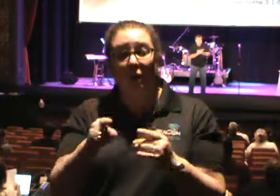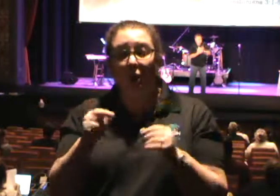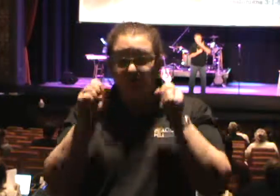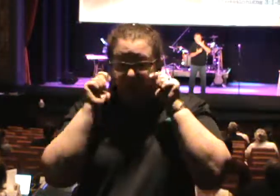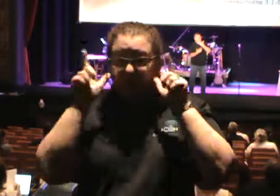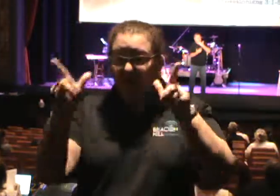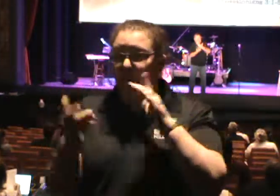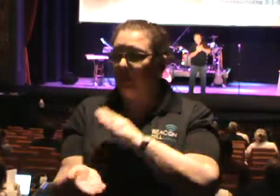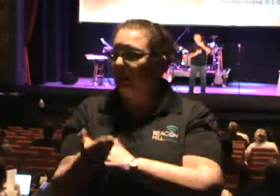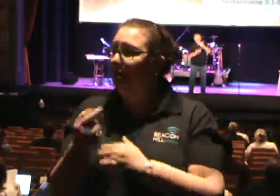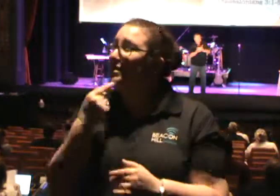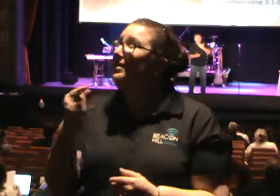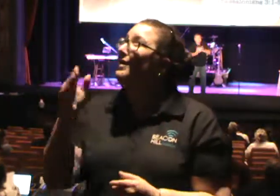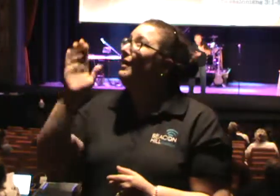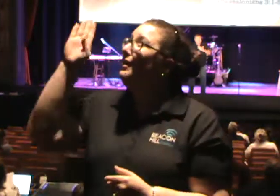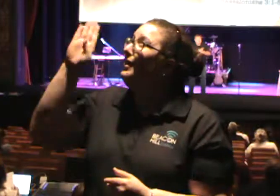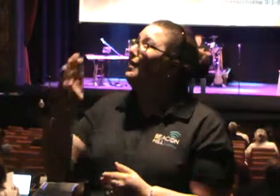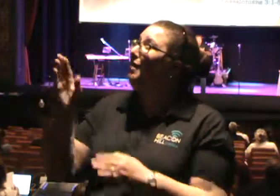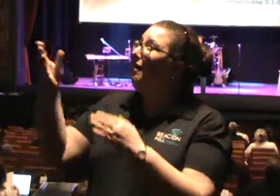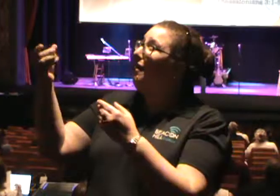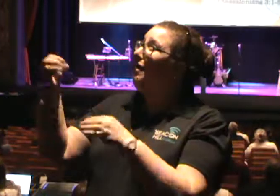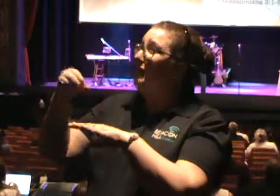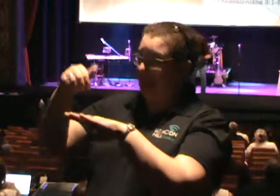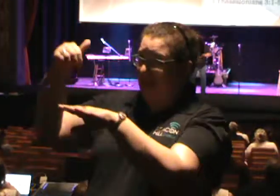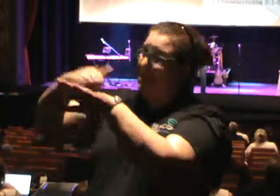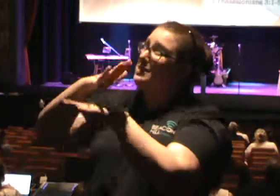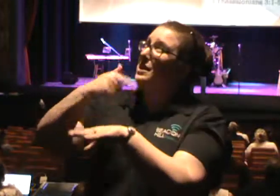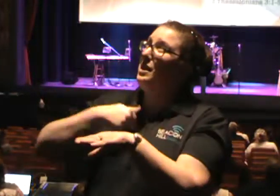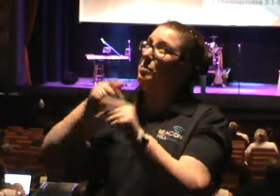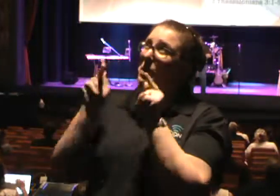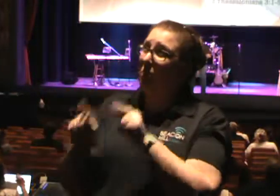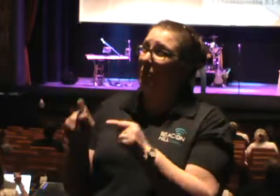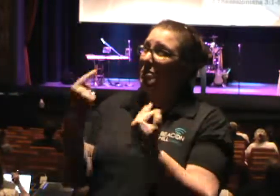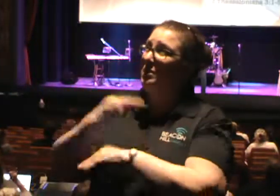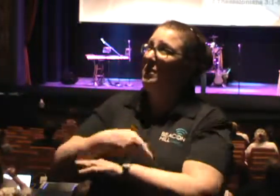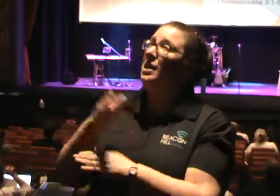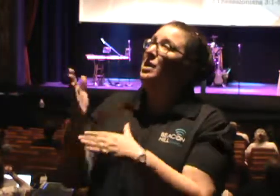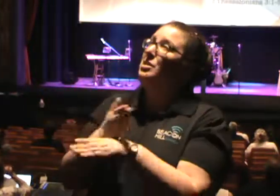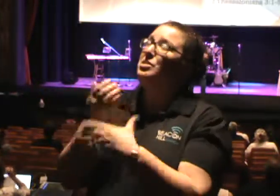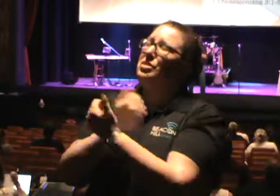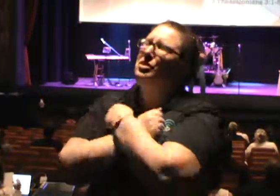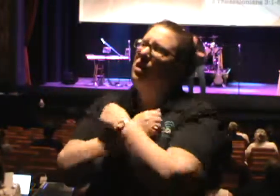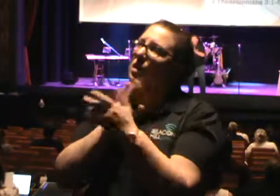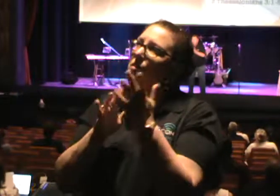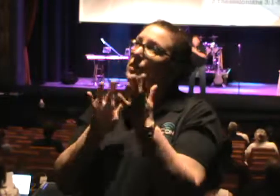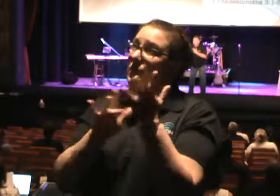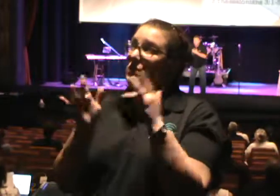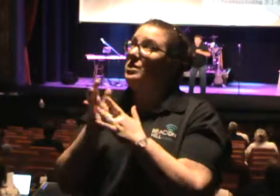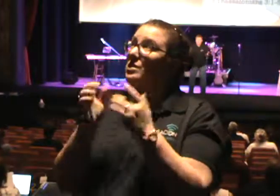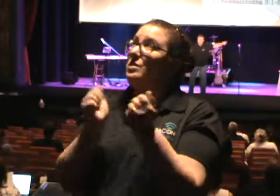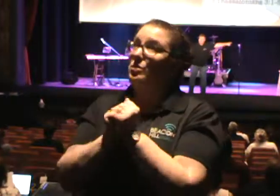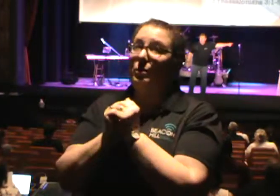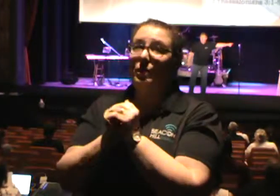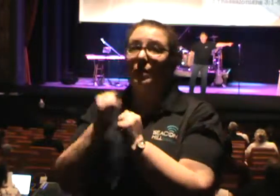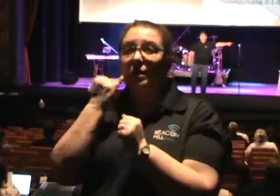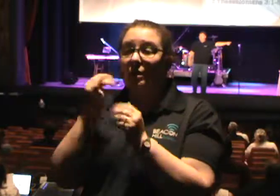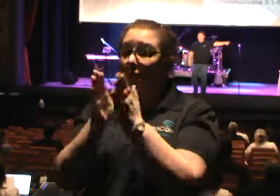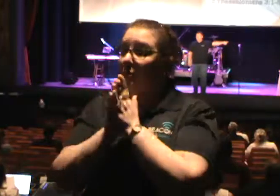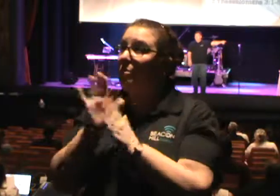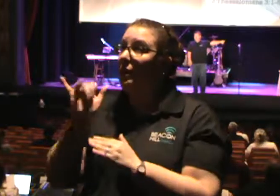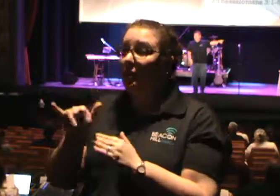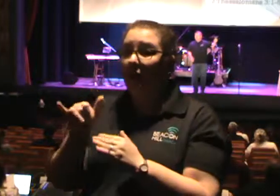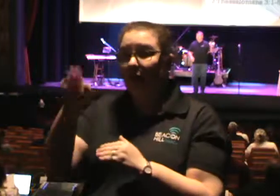morning and saying, God, send me somebody today to share the love of Jesus with? Because I tell you, if you do, He will.